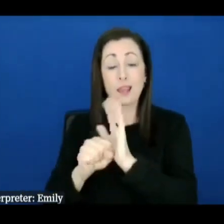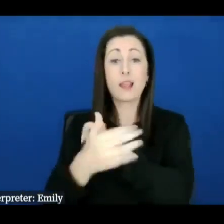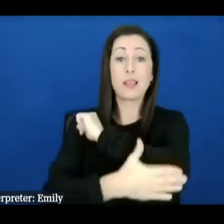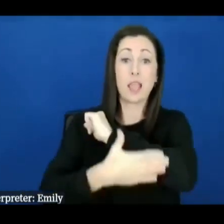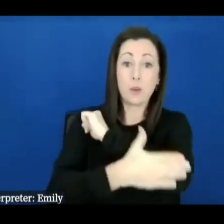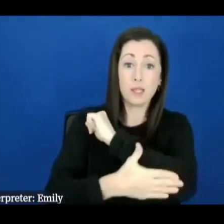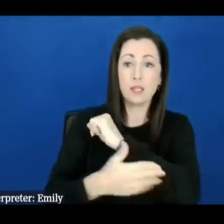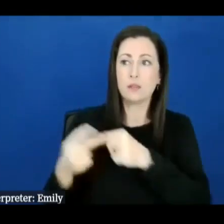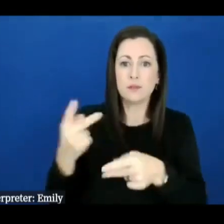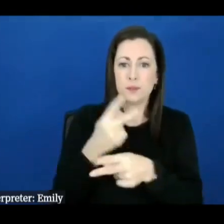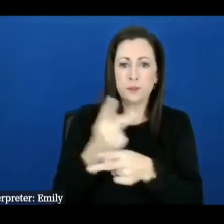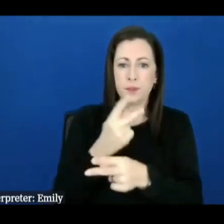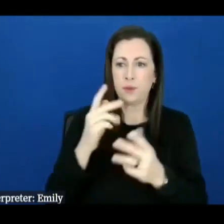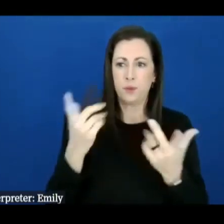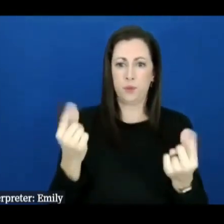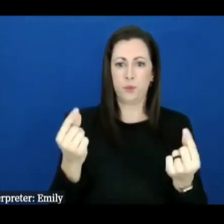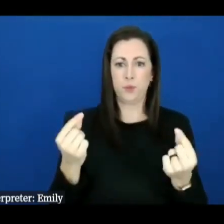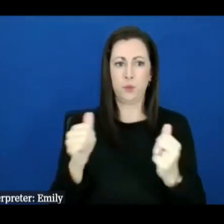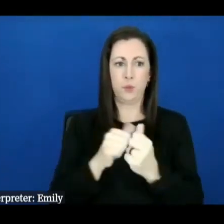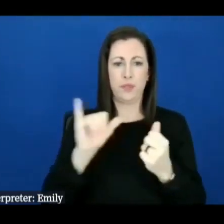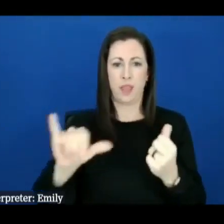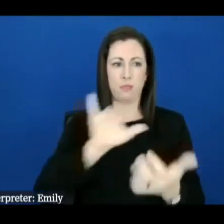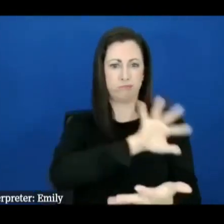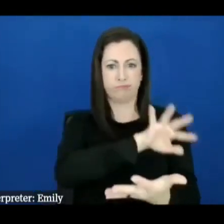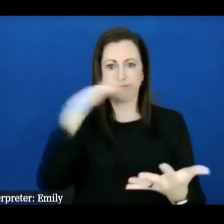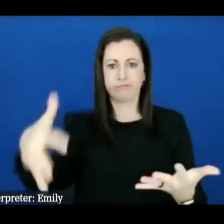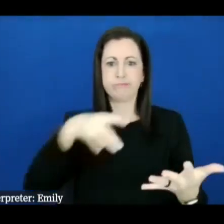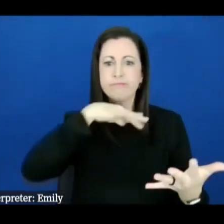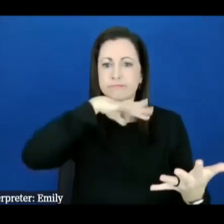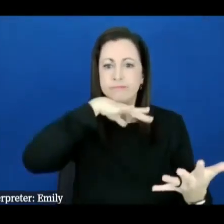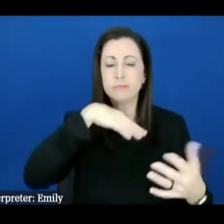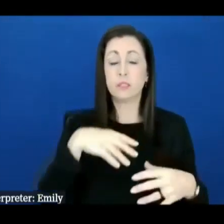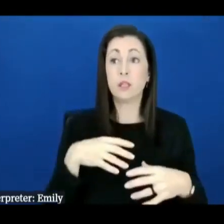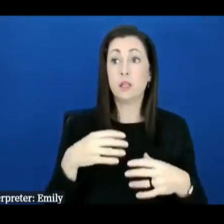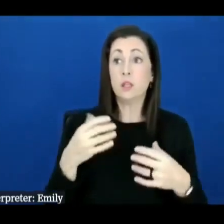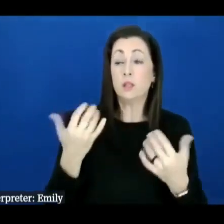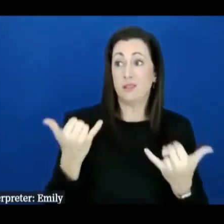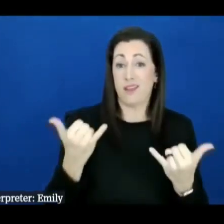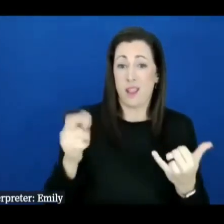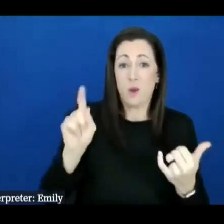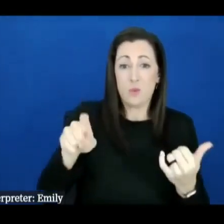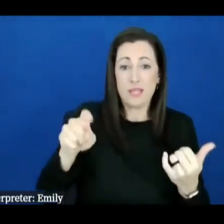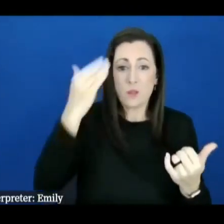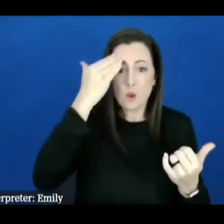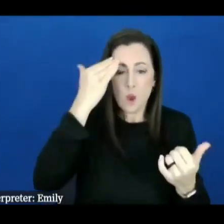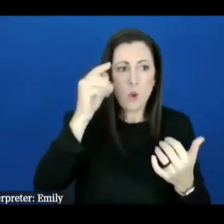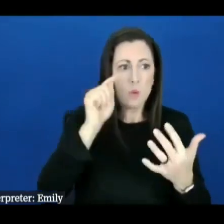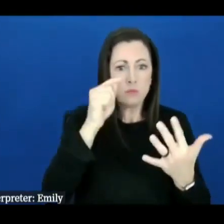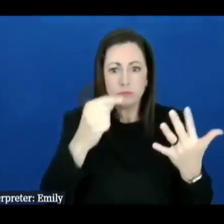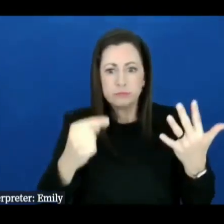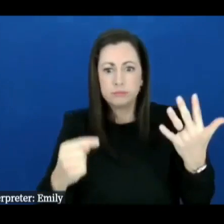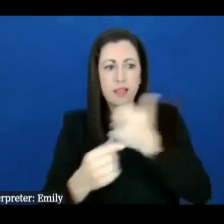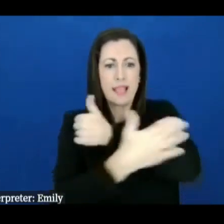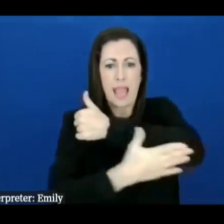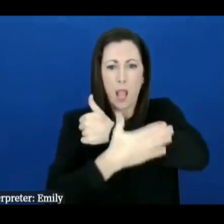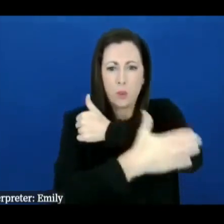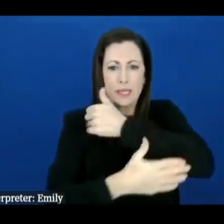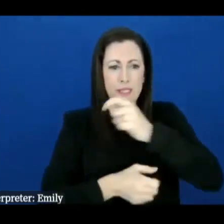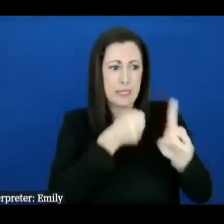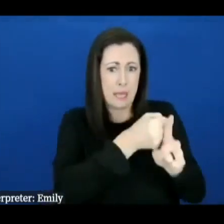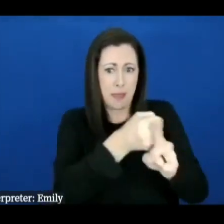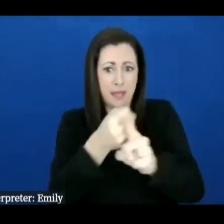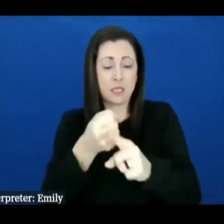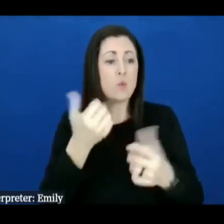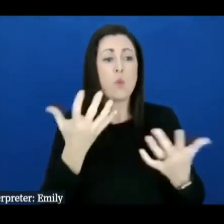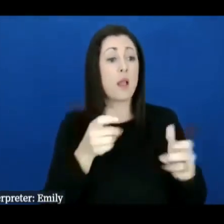again going back to that process we're at the point now where we need to know from all the affected counties um what can you do on your